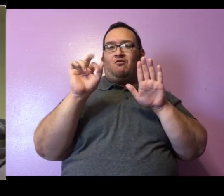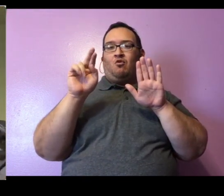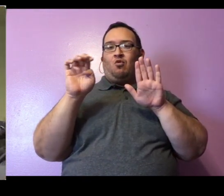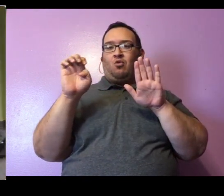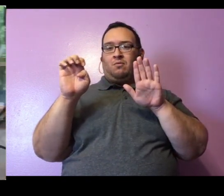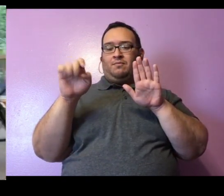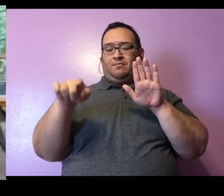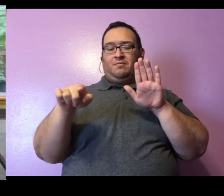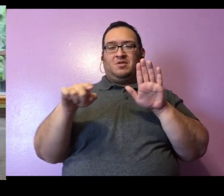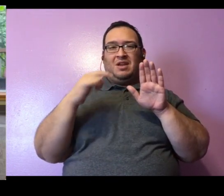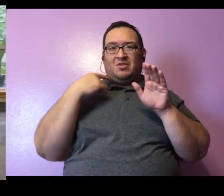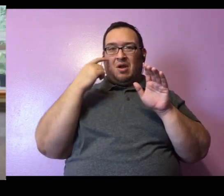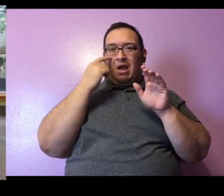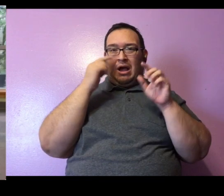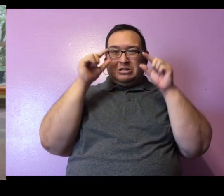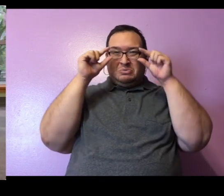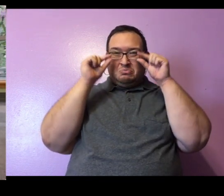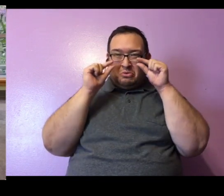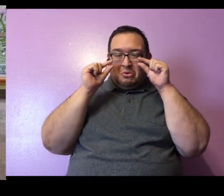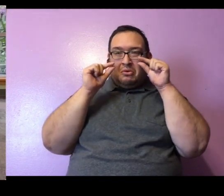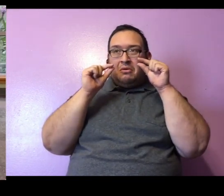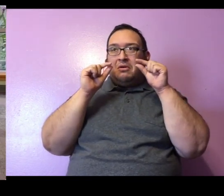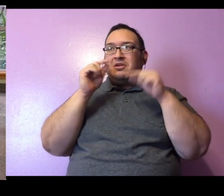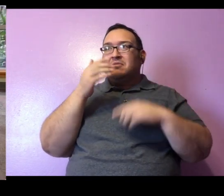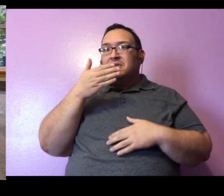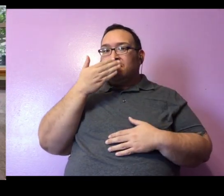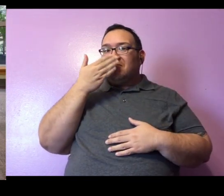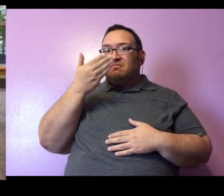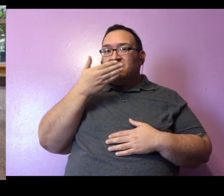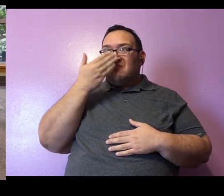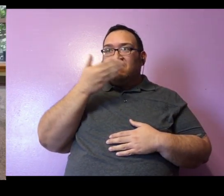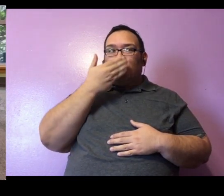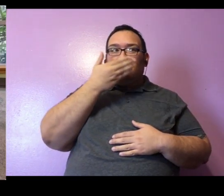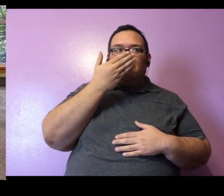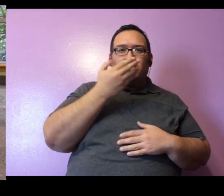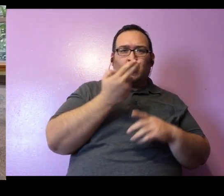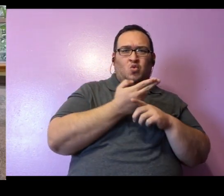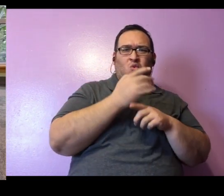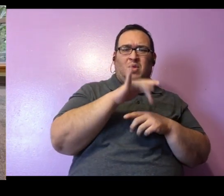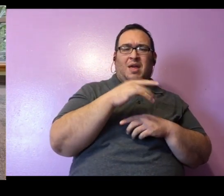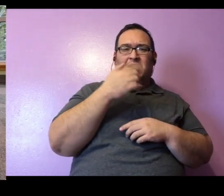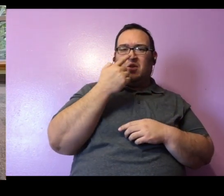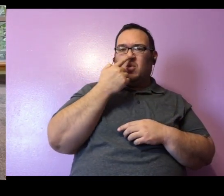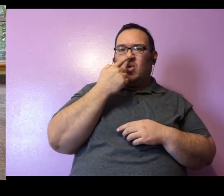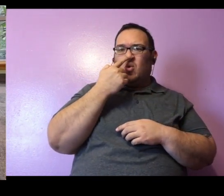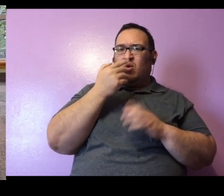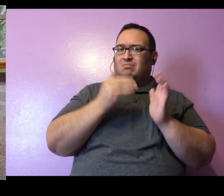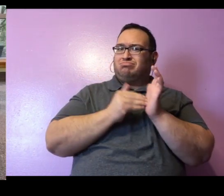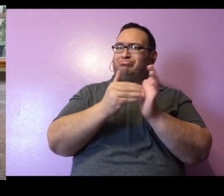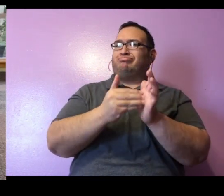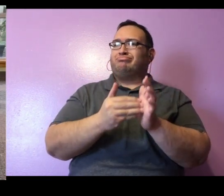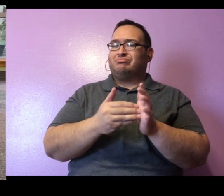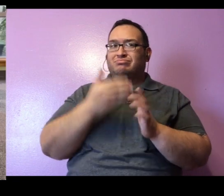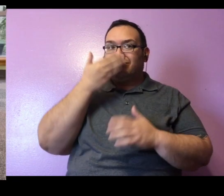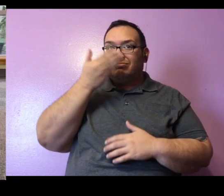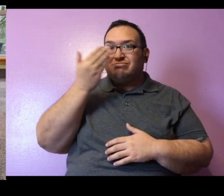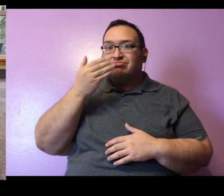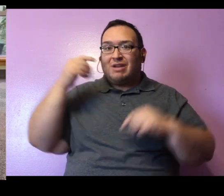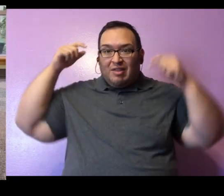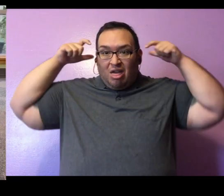She does not use those. She's been sniffing around this entire time so she definitely uses that nose a whole lot. And those ears